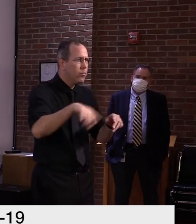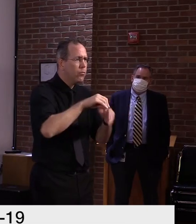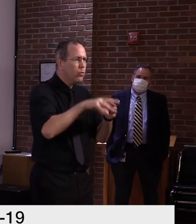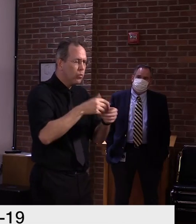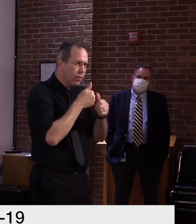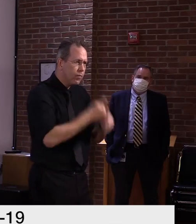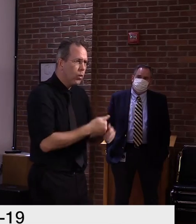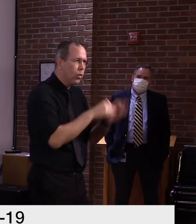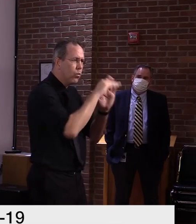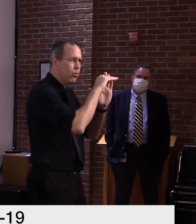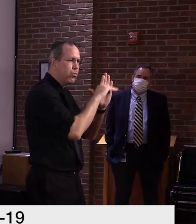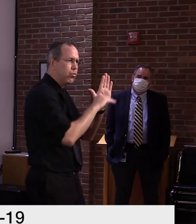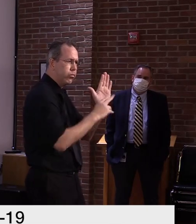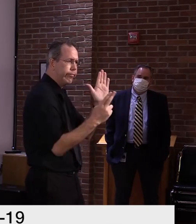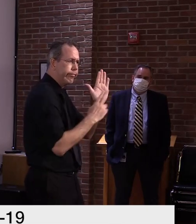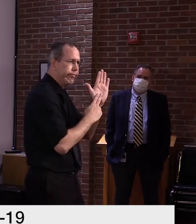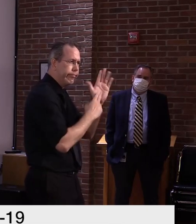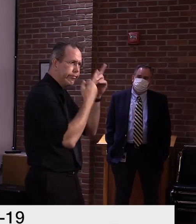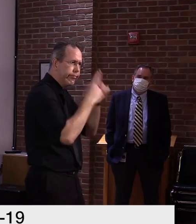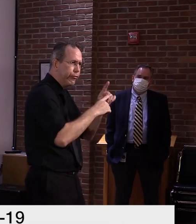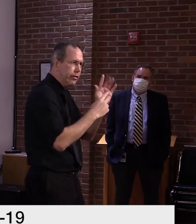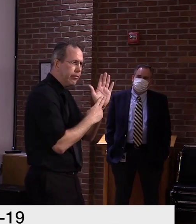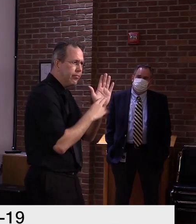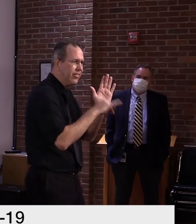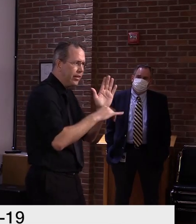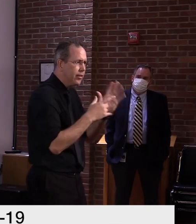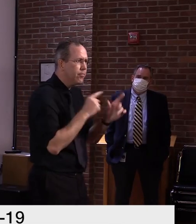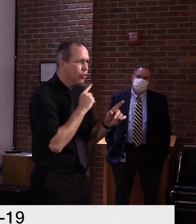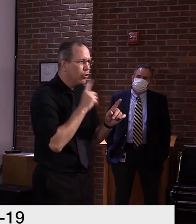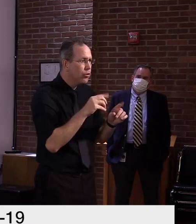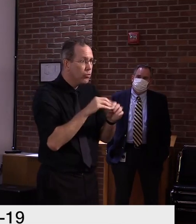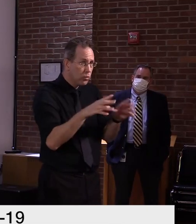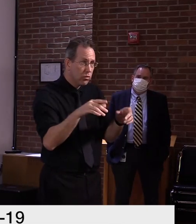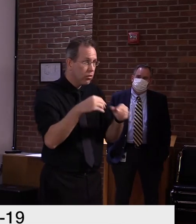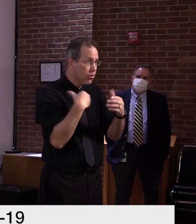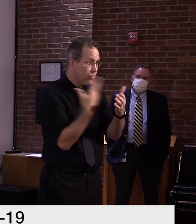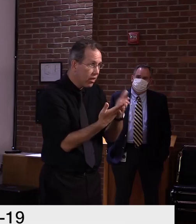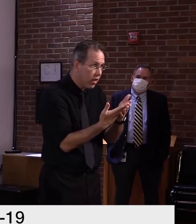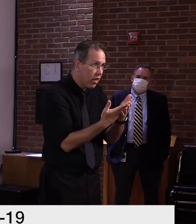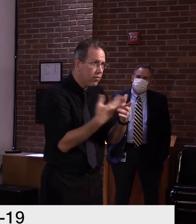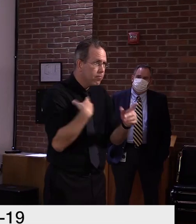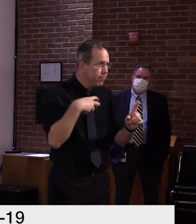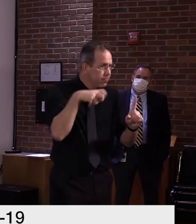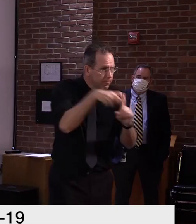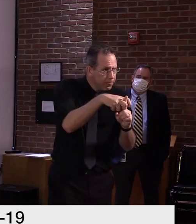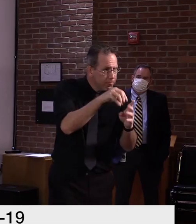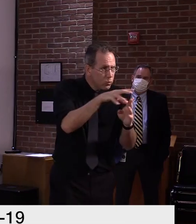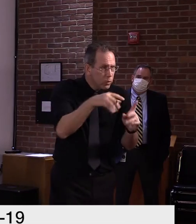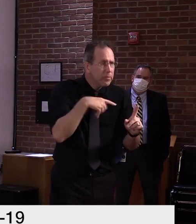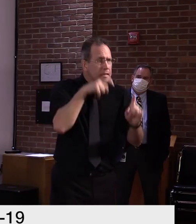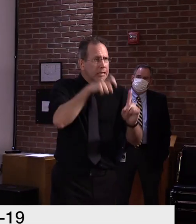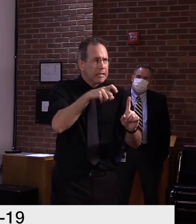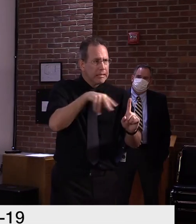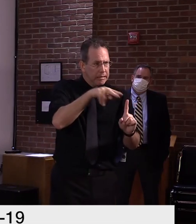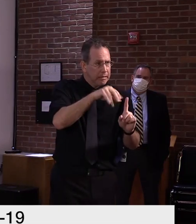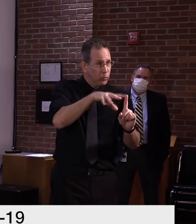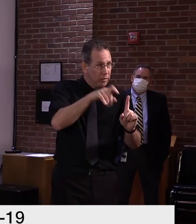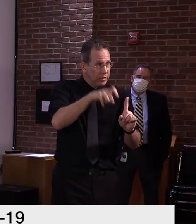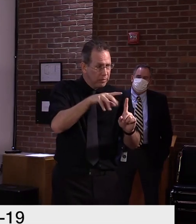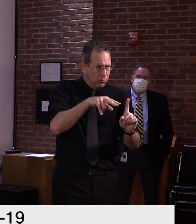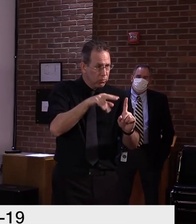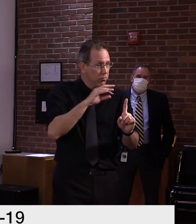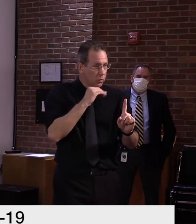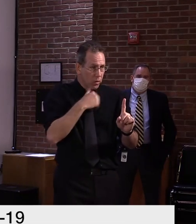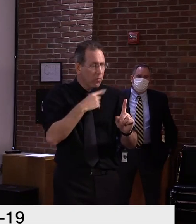students arrive, they have a, they have a substantial testing, uh, commitment and a quarantine protocol